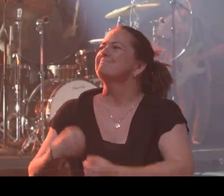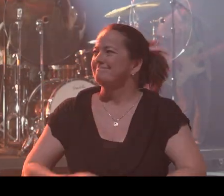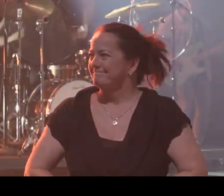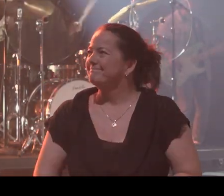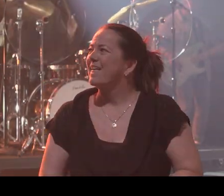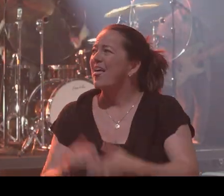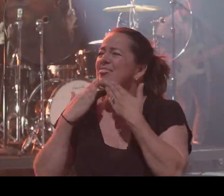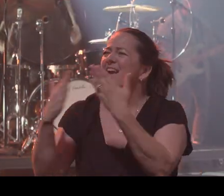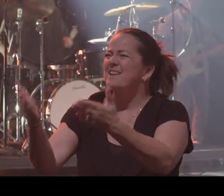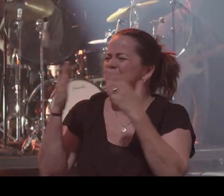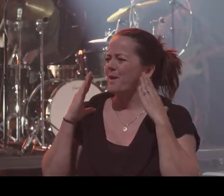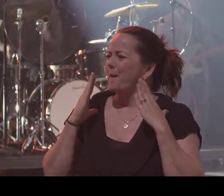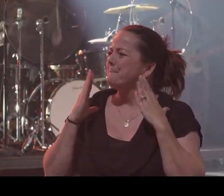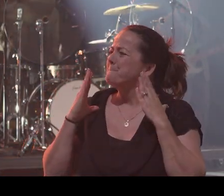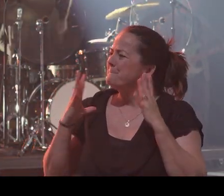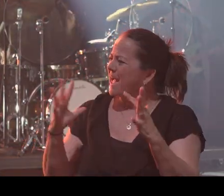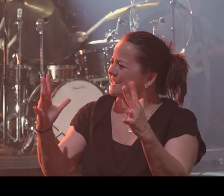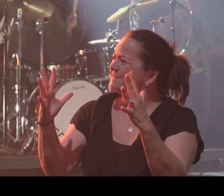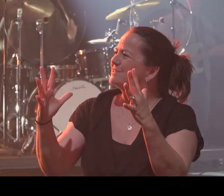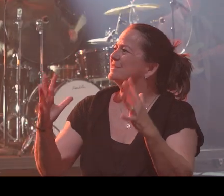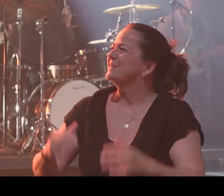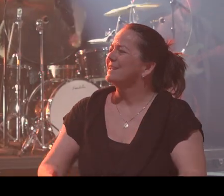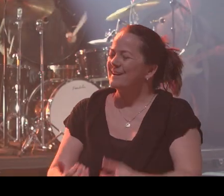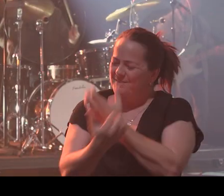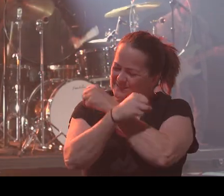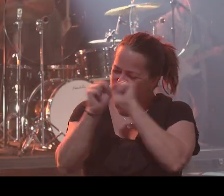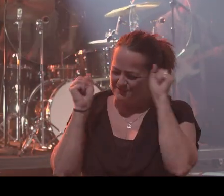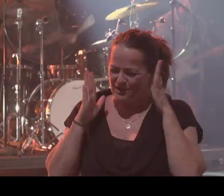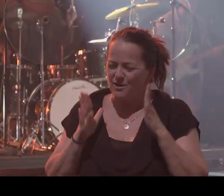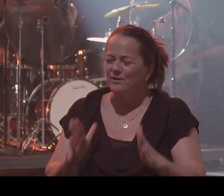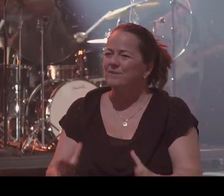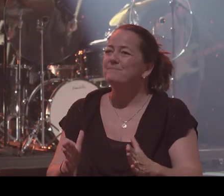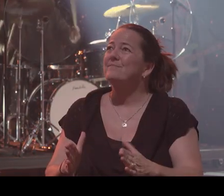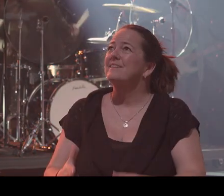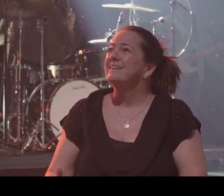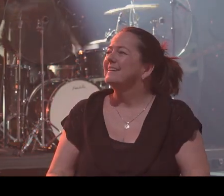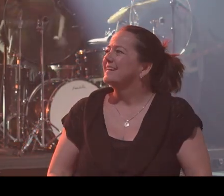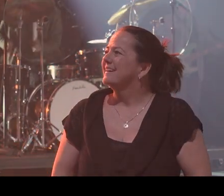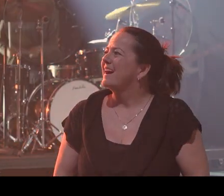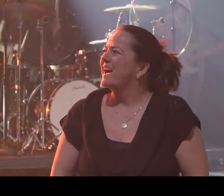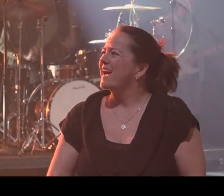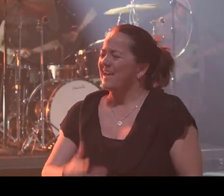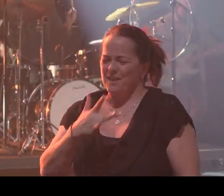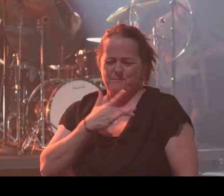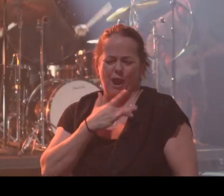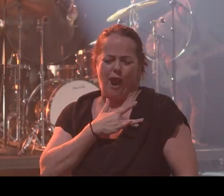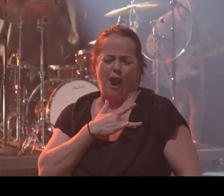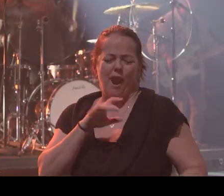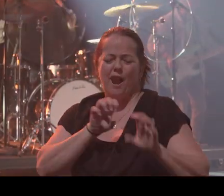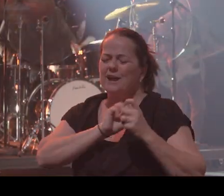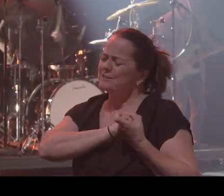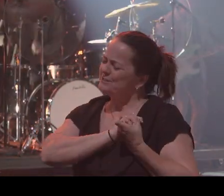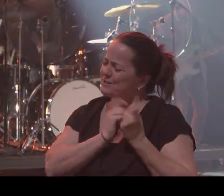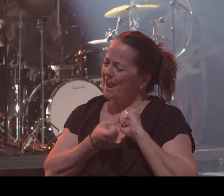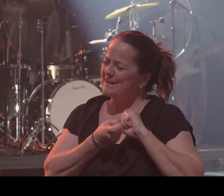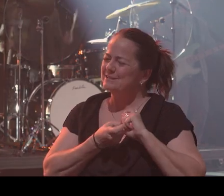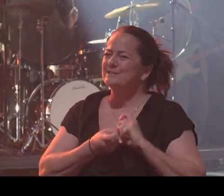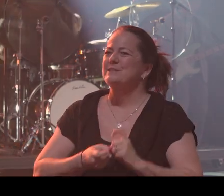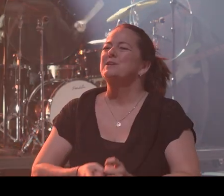Master. I thank the Savior. Because He healed my heart and changed my name. Forever